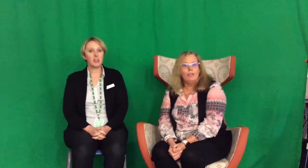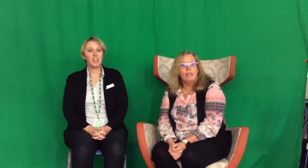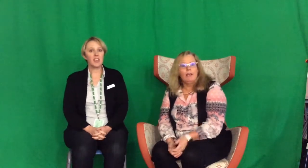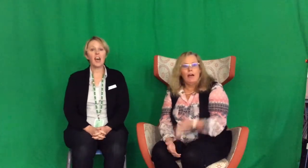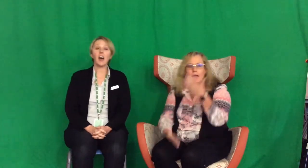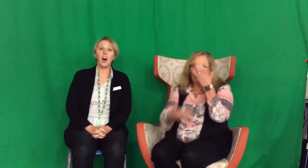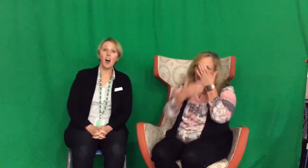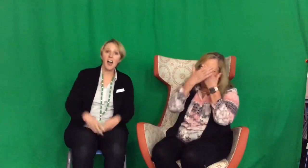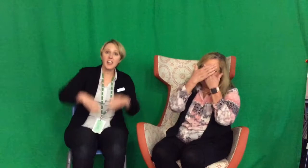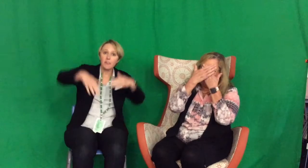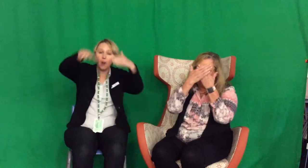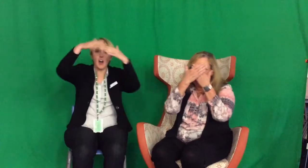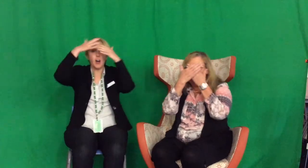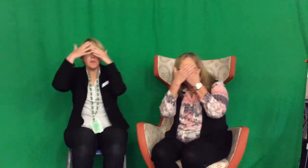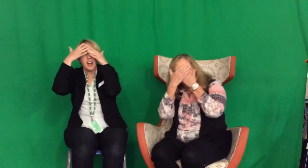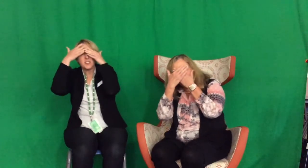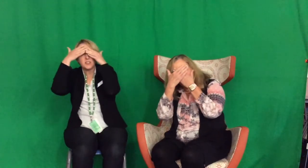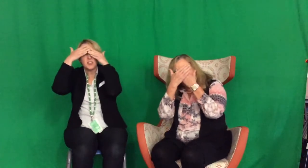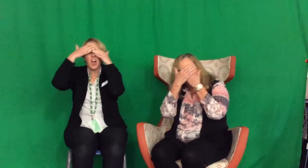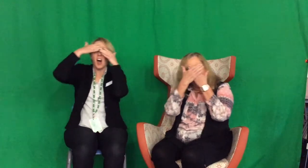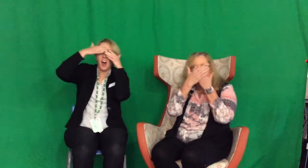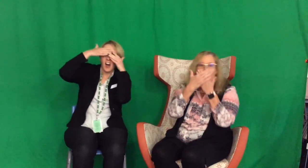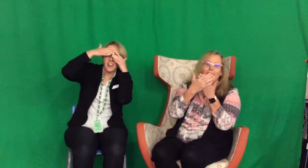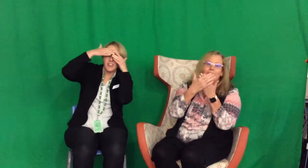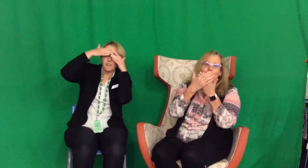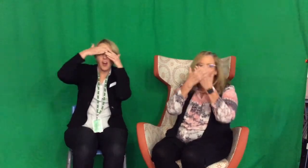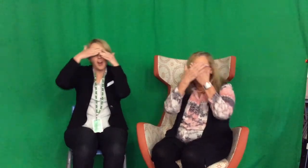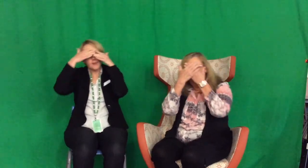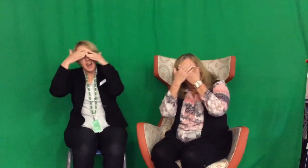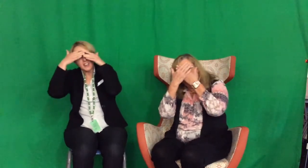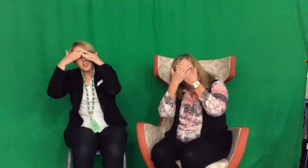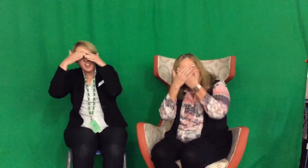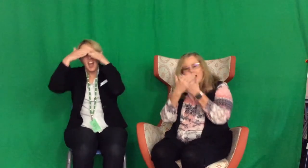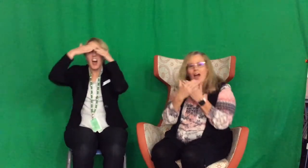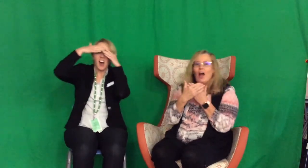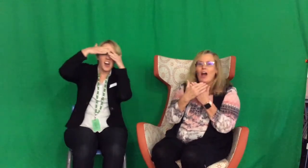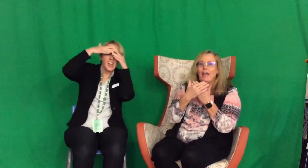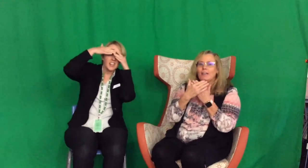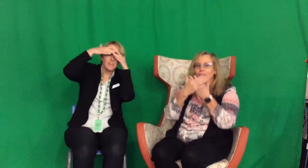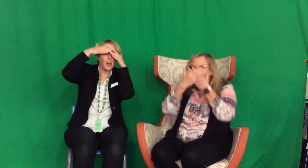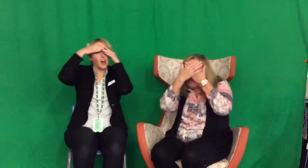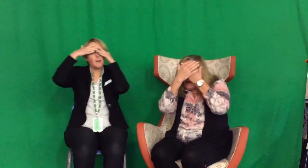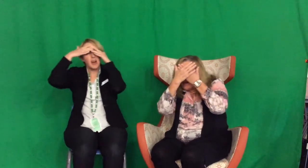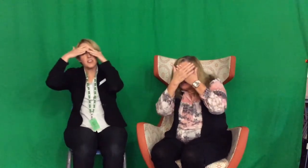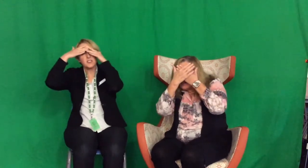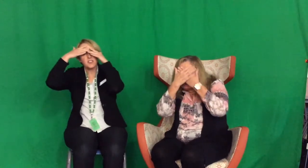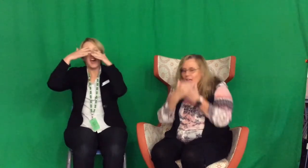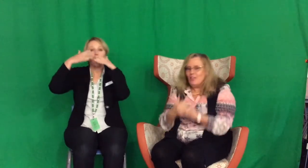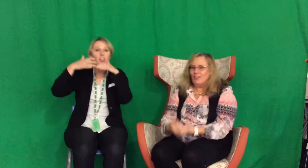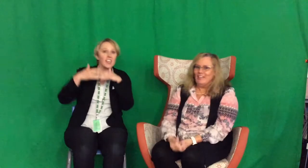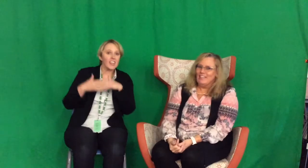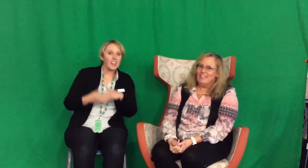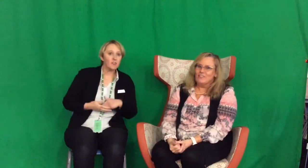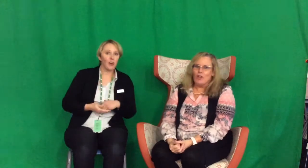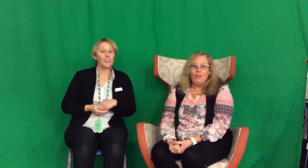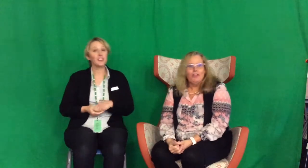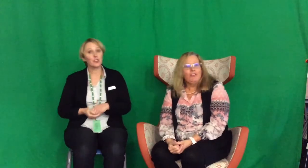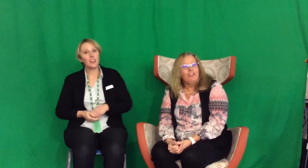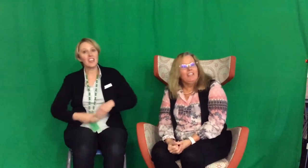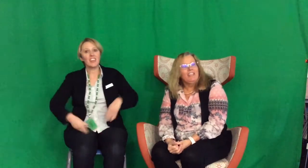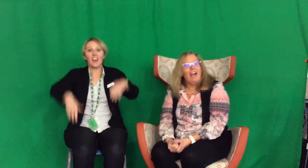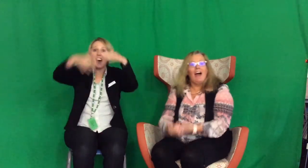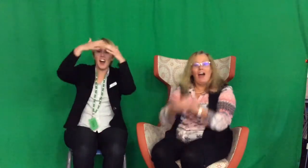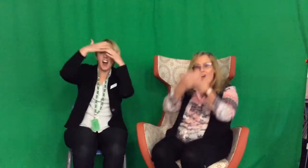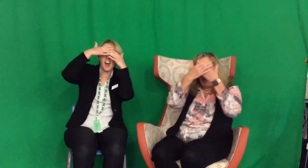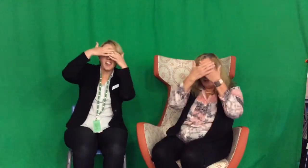on the tree are hiding from us, hiding from us, hiding from us. The leaves on